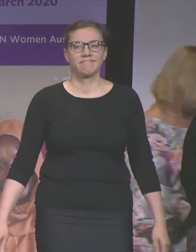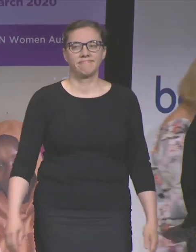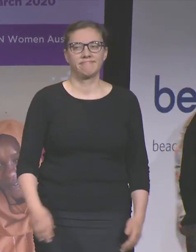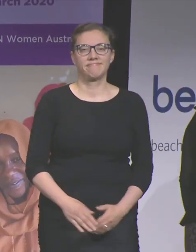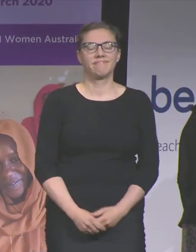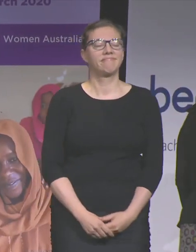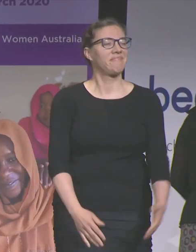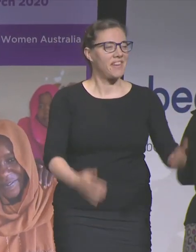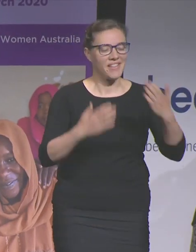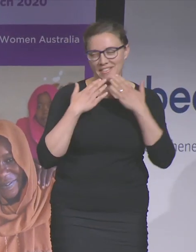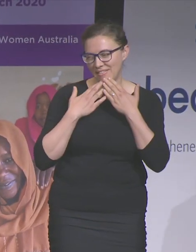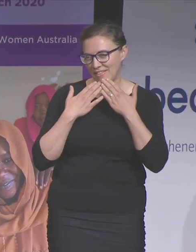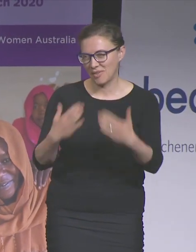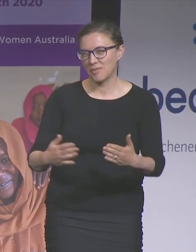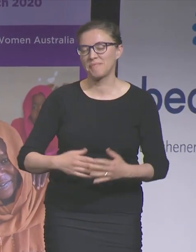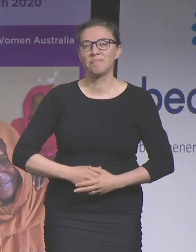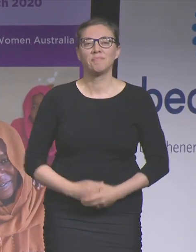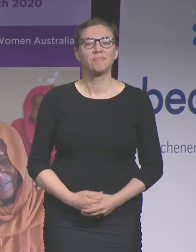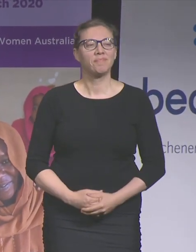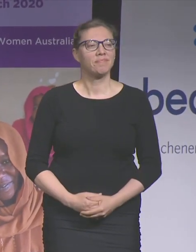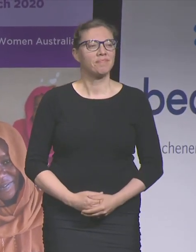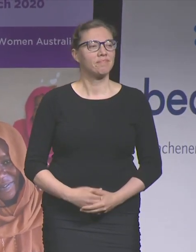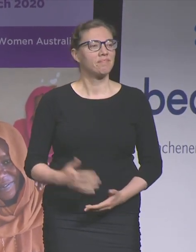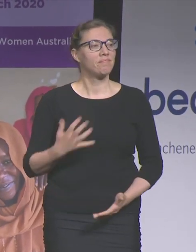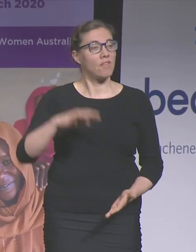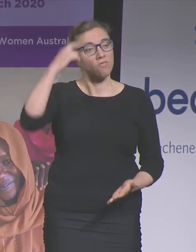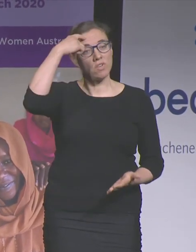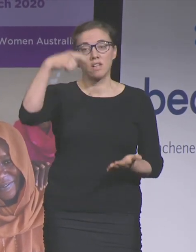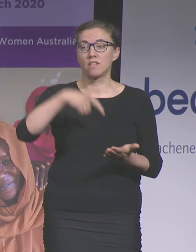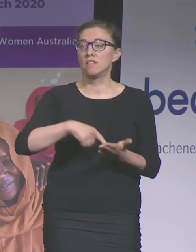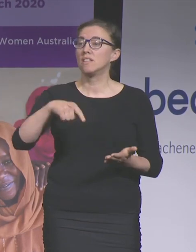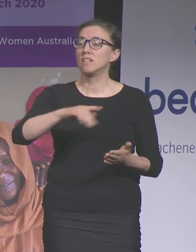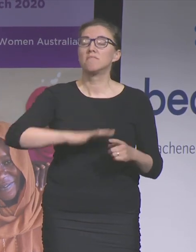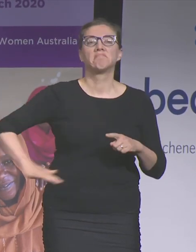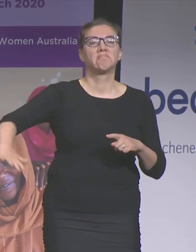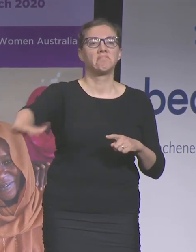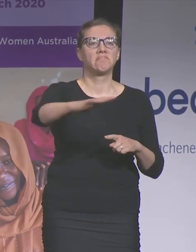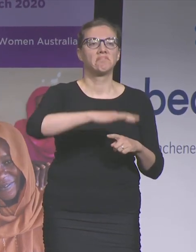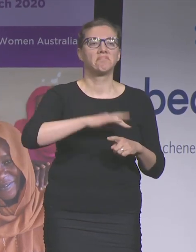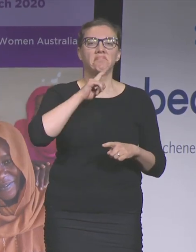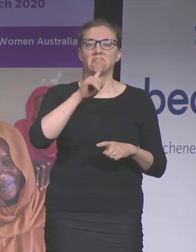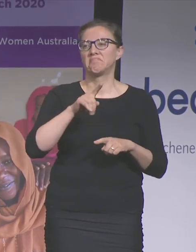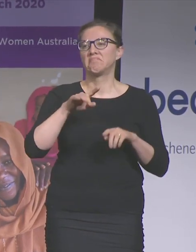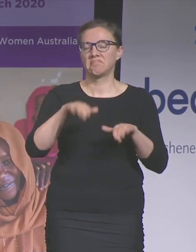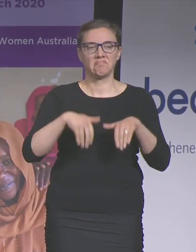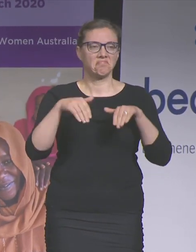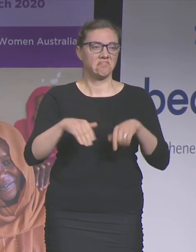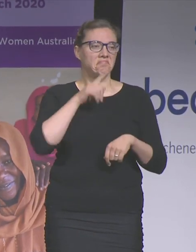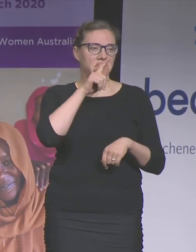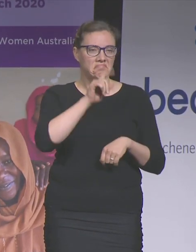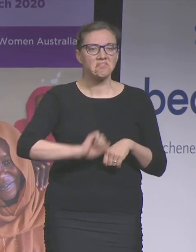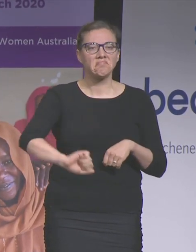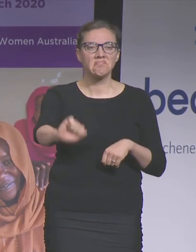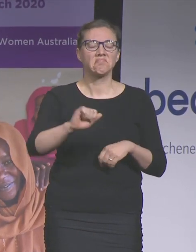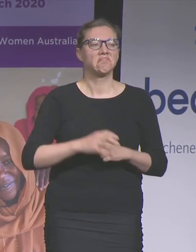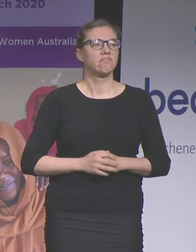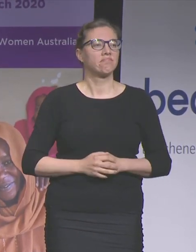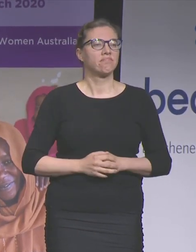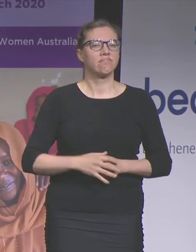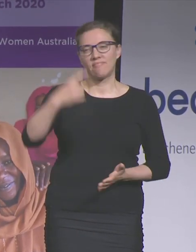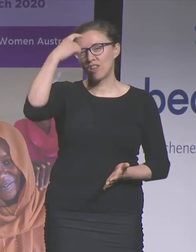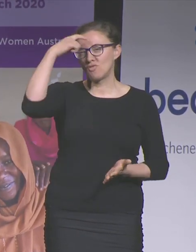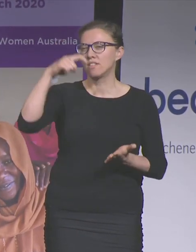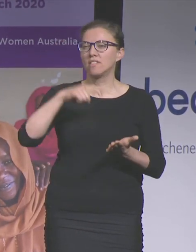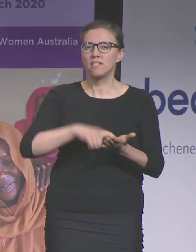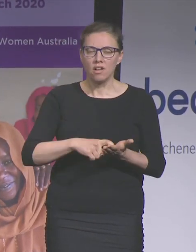Thank you very much Sonia. Can I acknowledge that we meet on the lands of the Kaurna people and that we respect their spiritual relationship